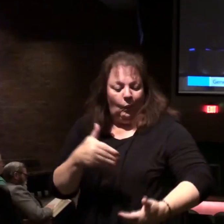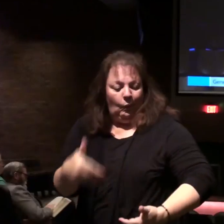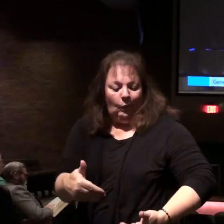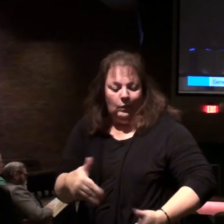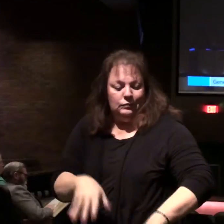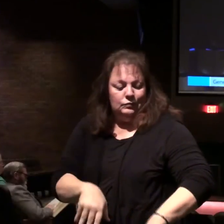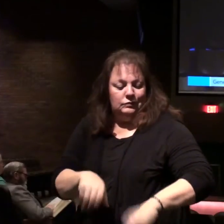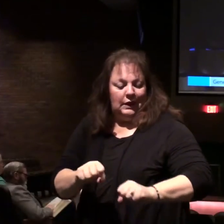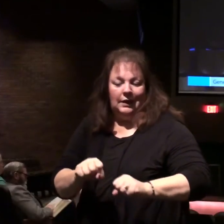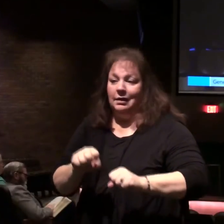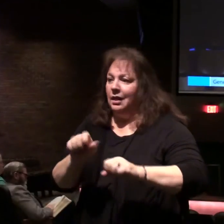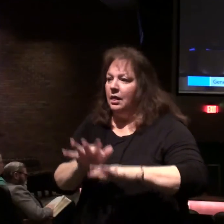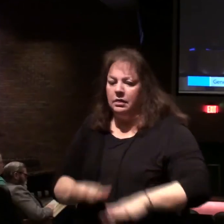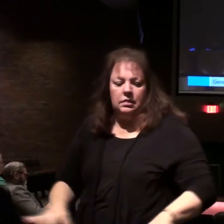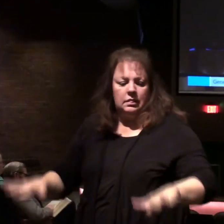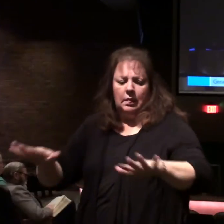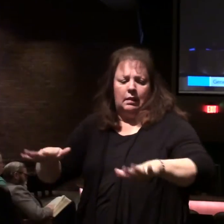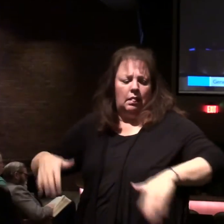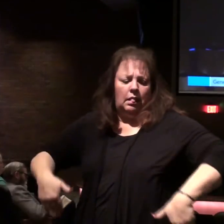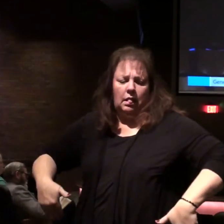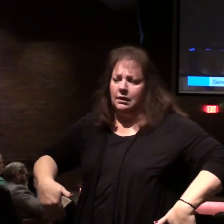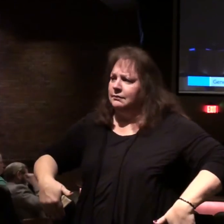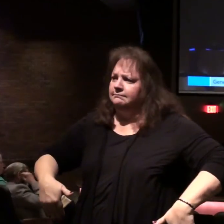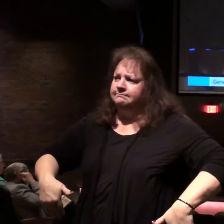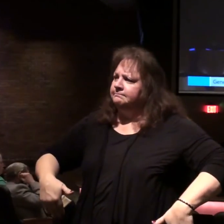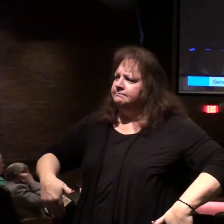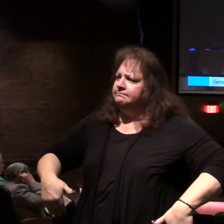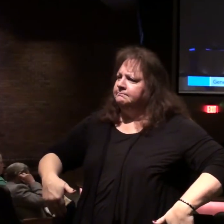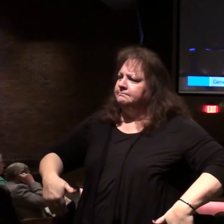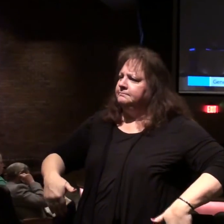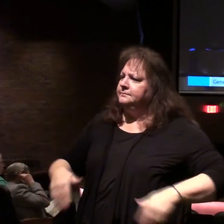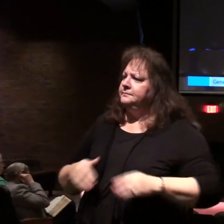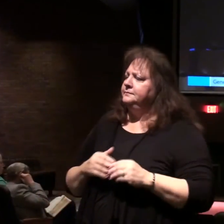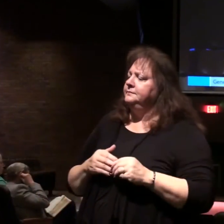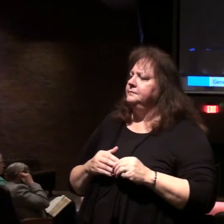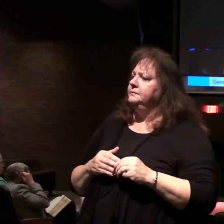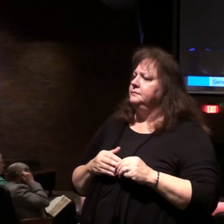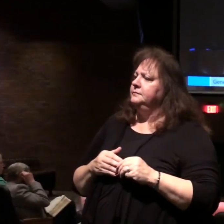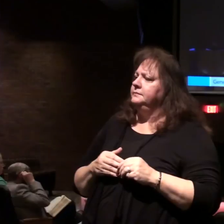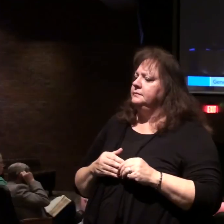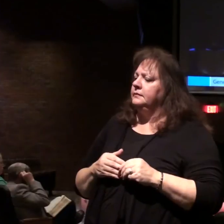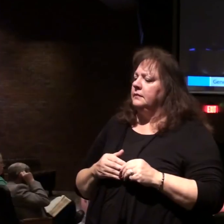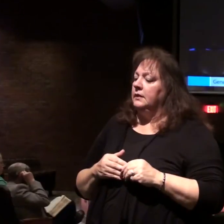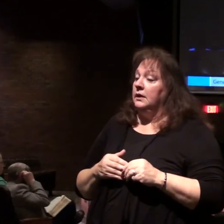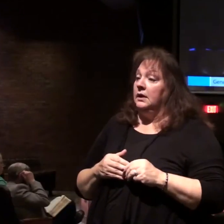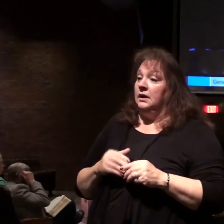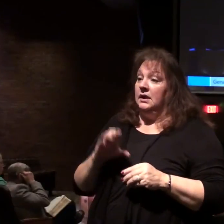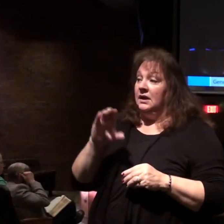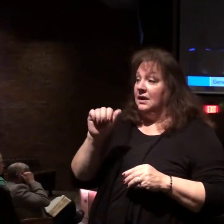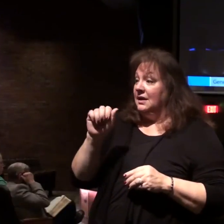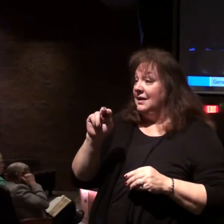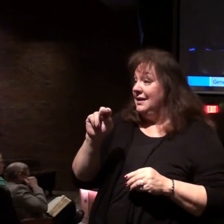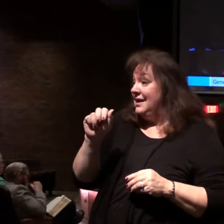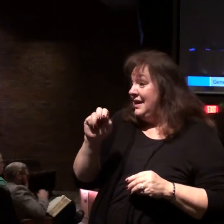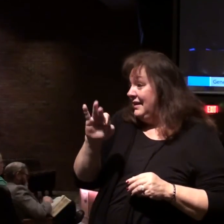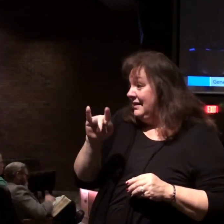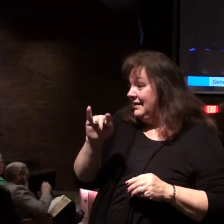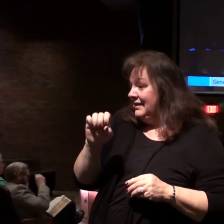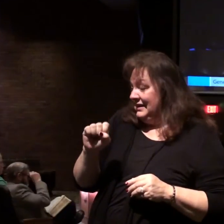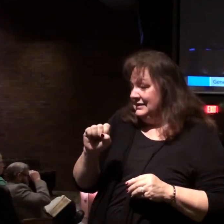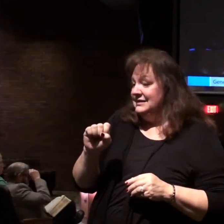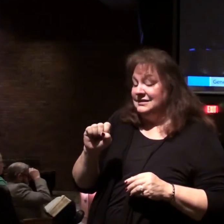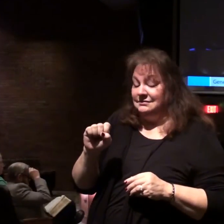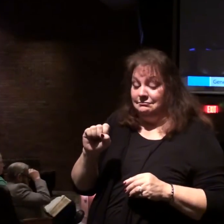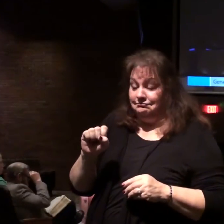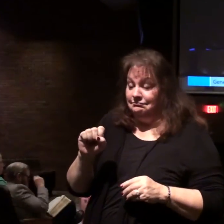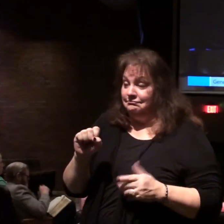to take possession of the land of Canaan where the Canaanites, the Amorites being among